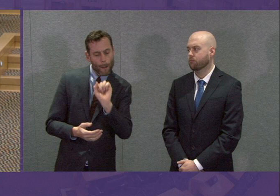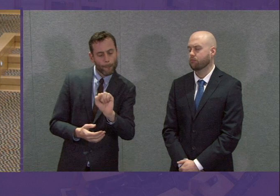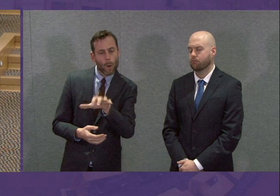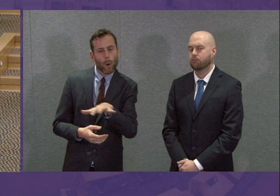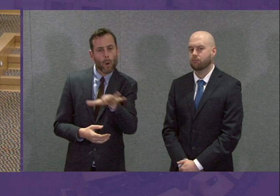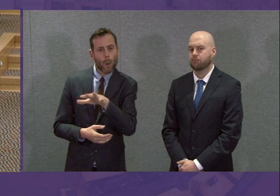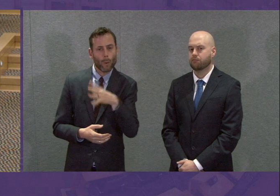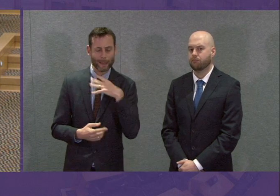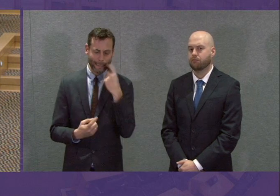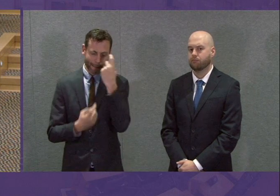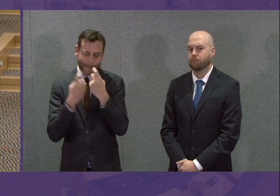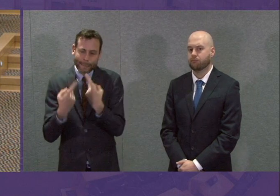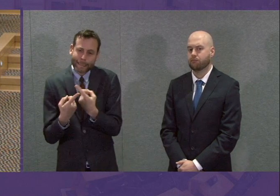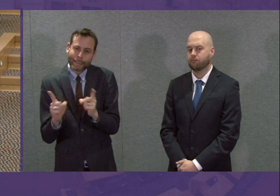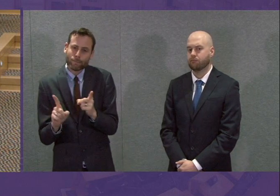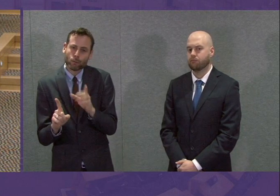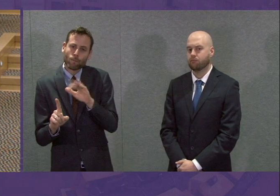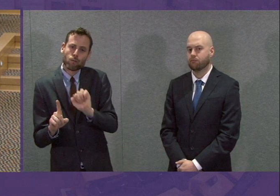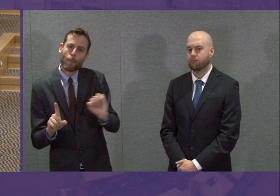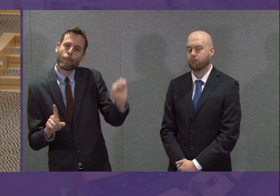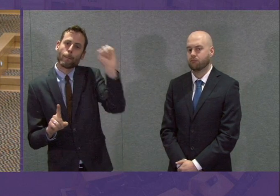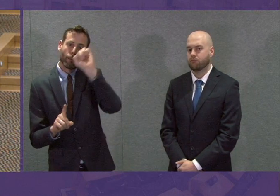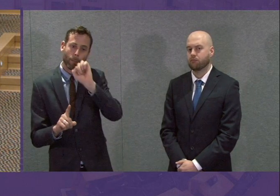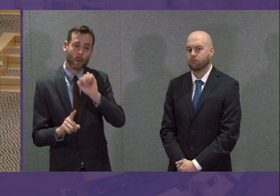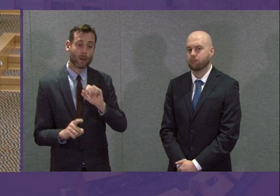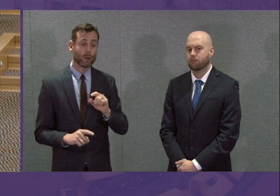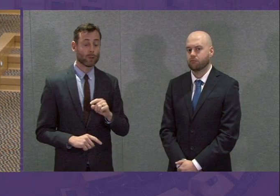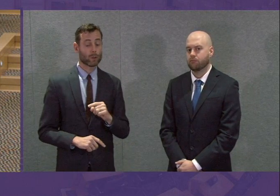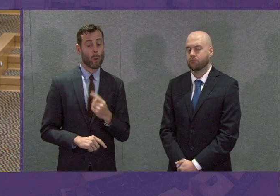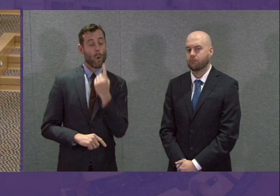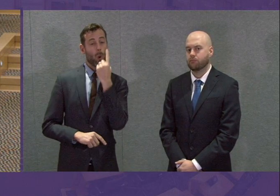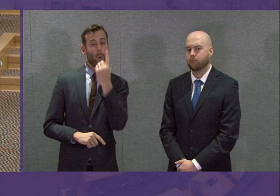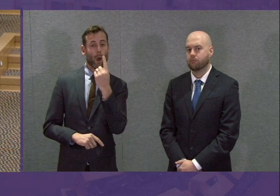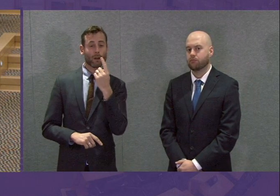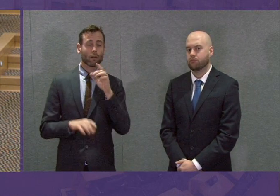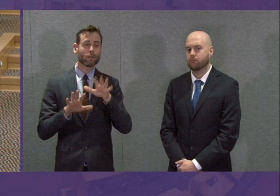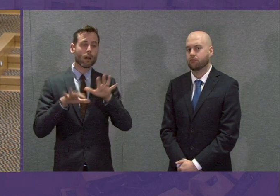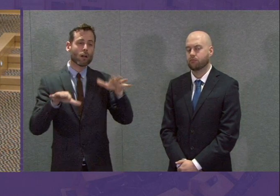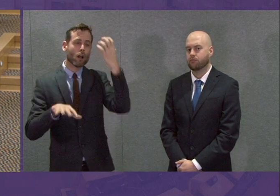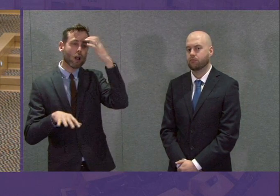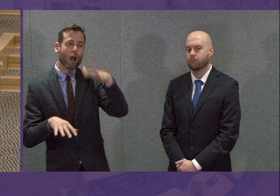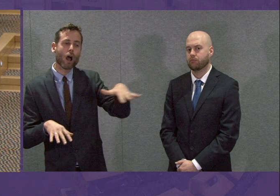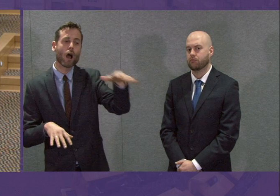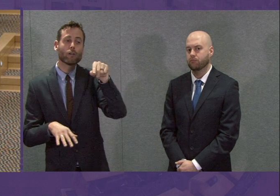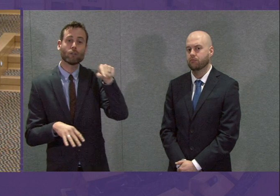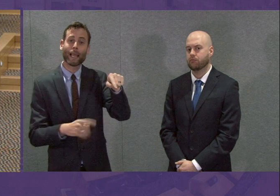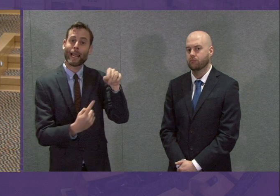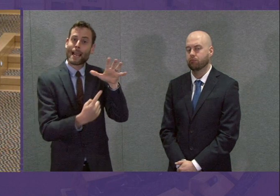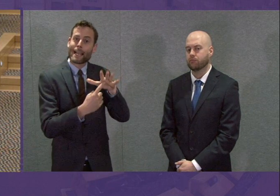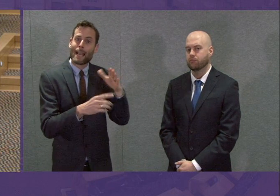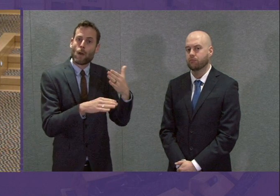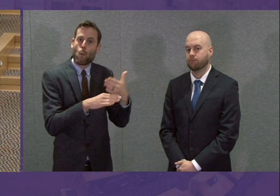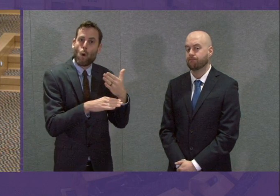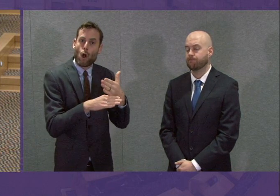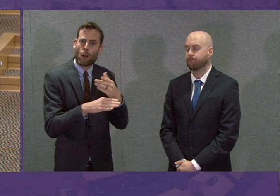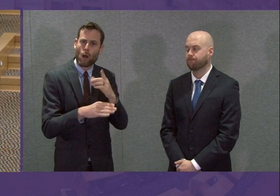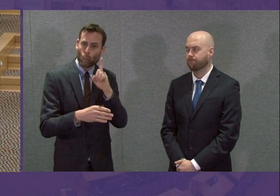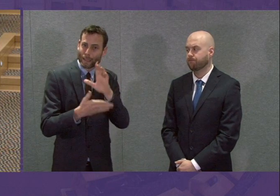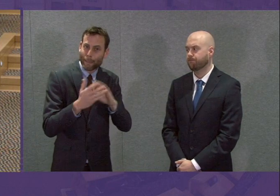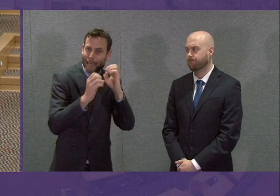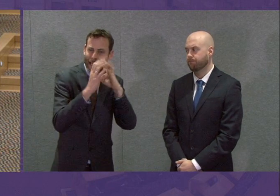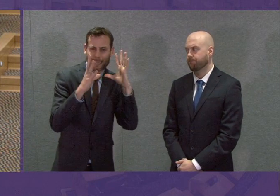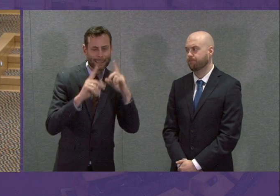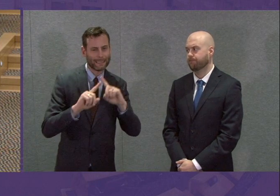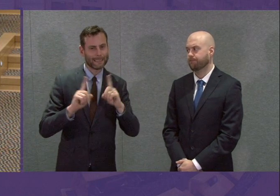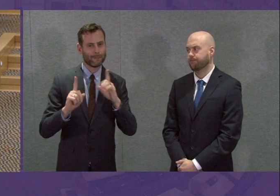might be considered a key and critical worker in a remote, rural or island community may not be exactly the same as that definition